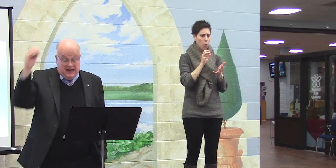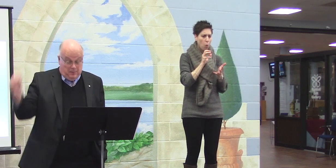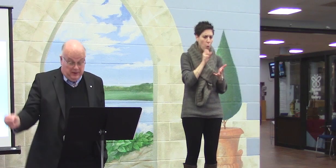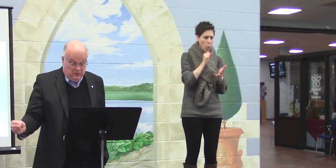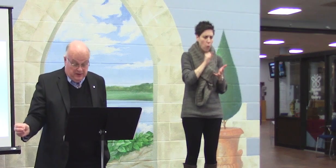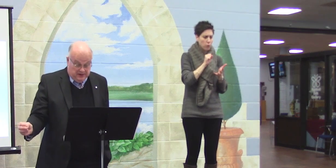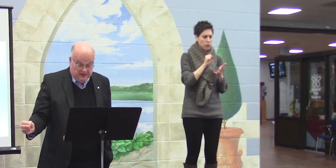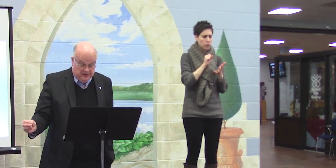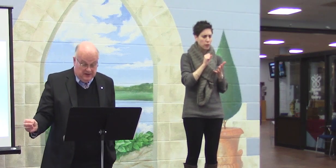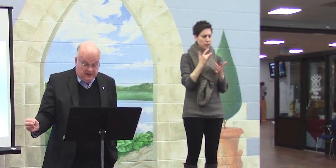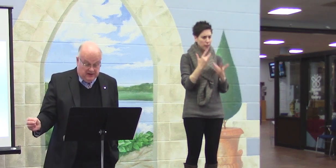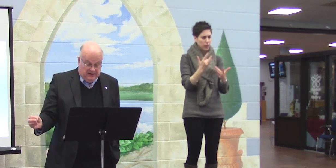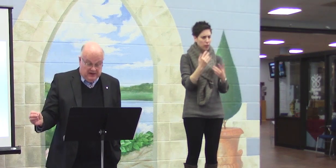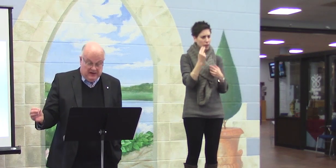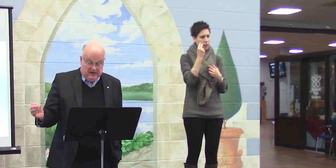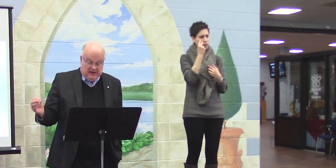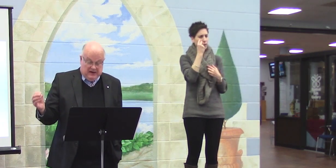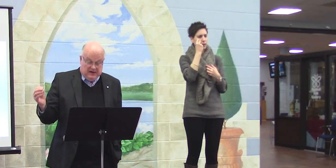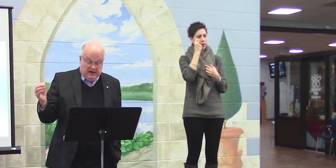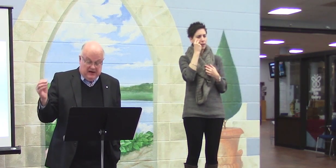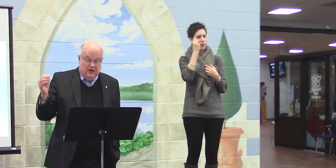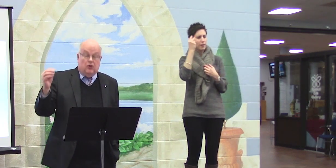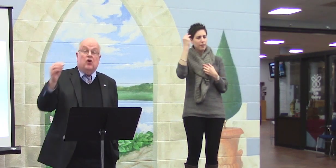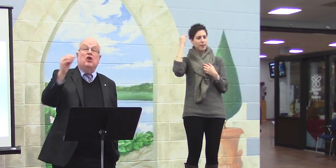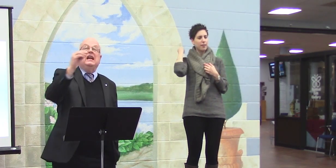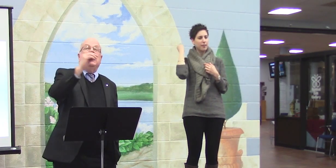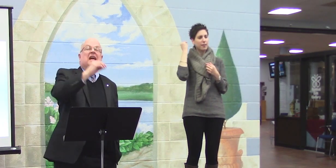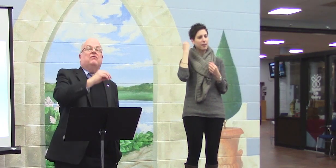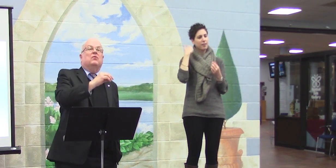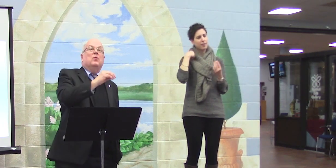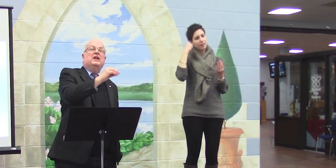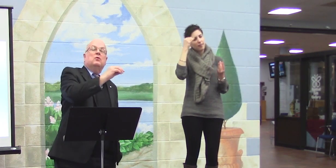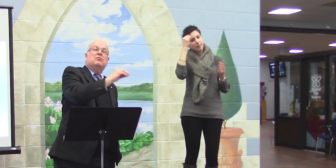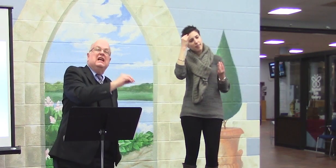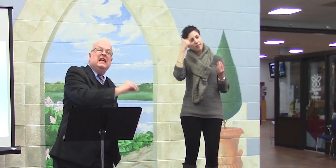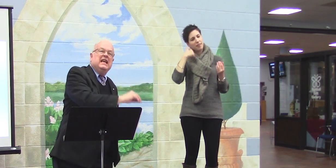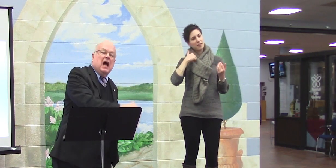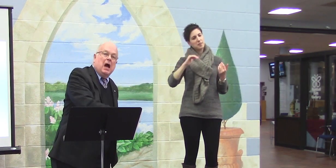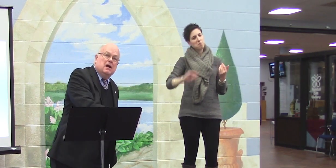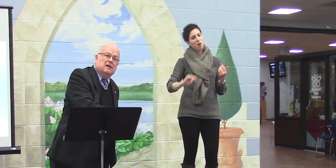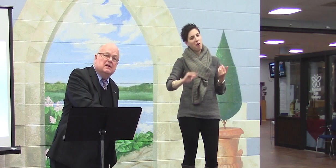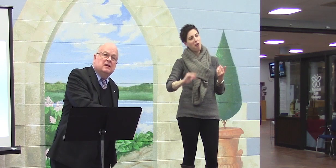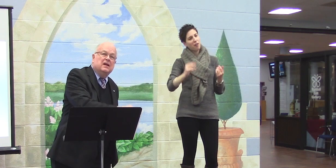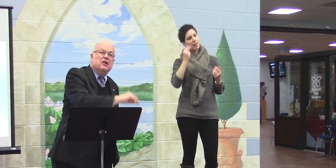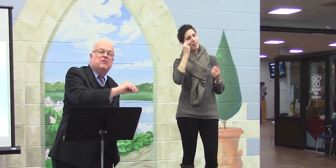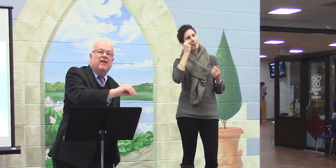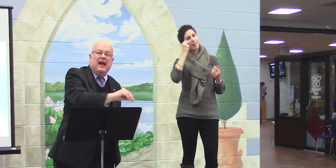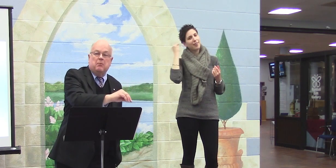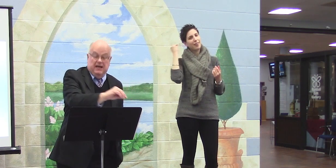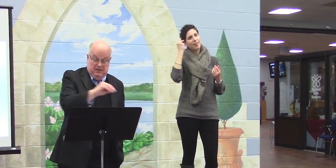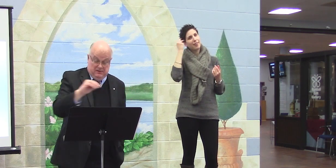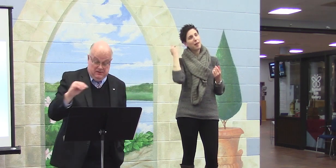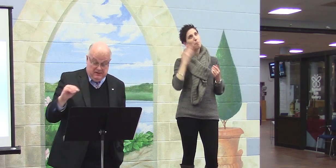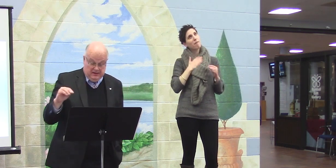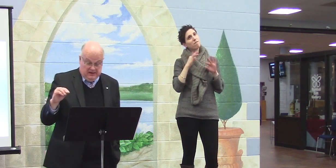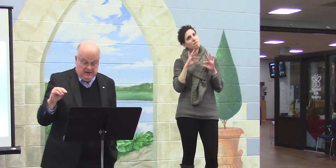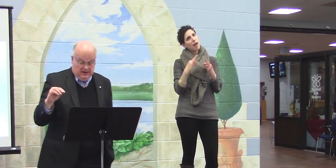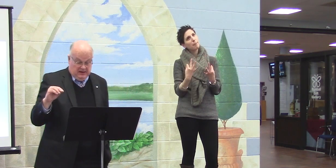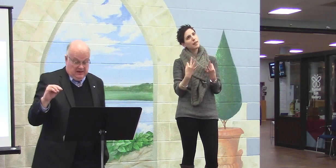to think about your early life, when you were really young, your family.